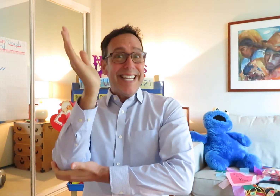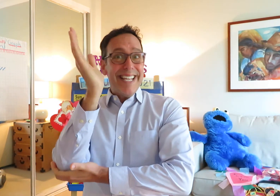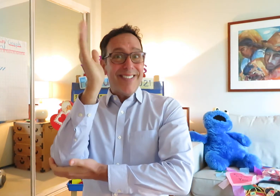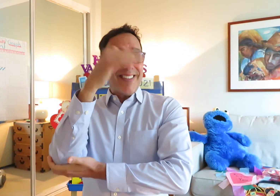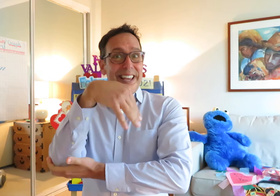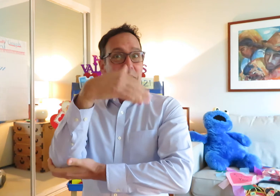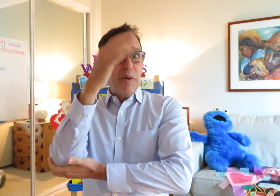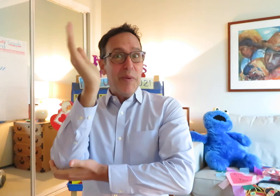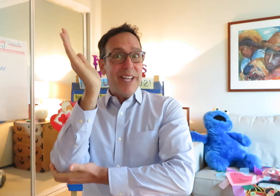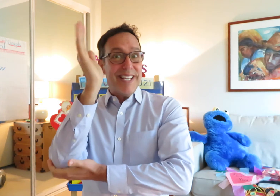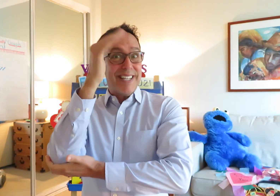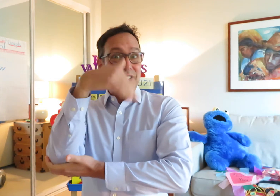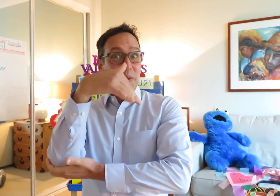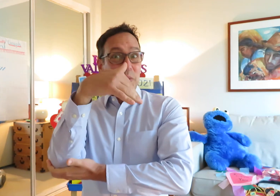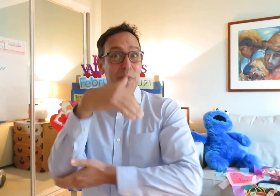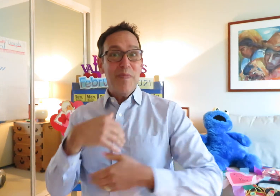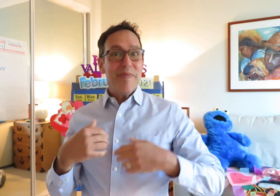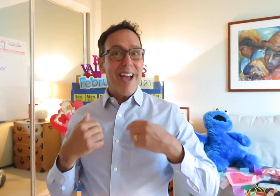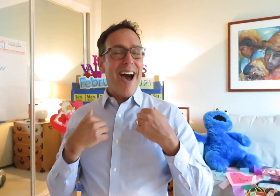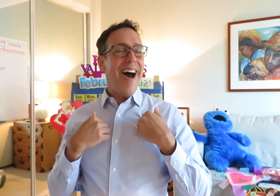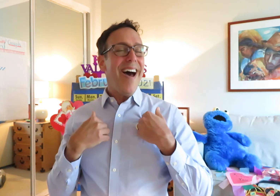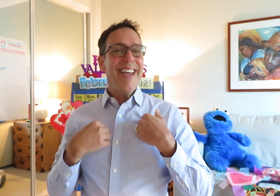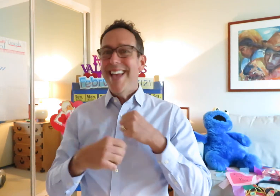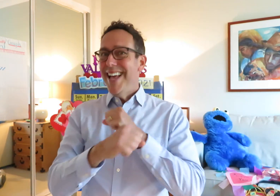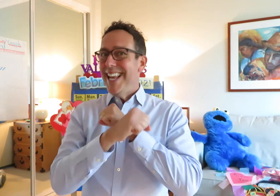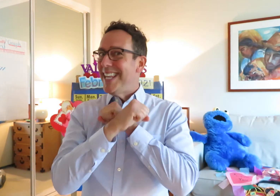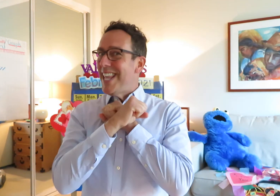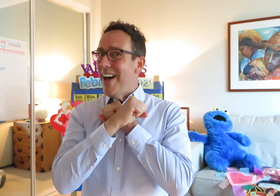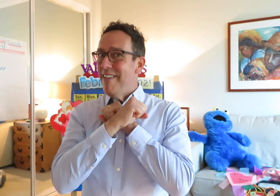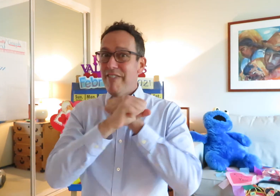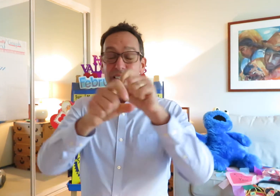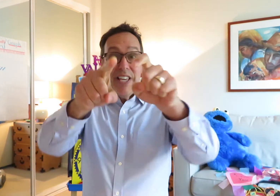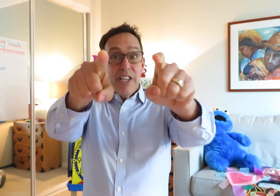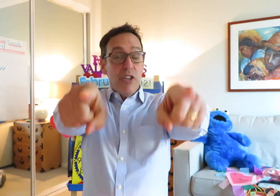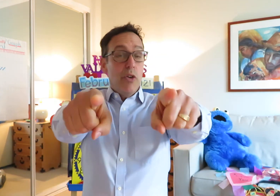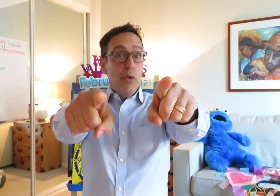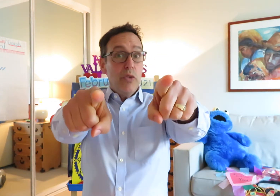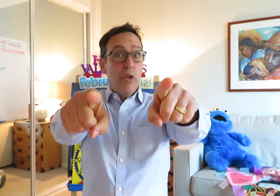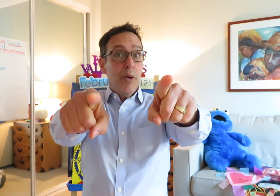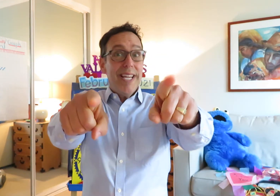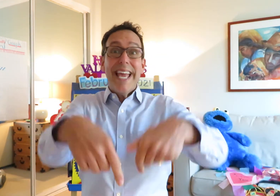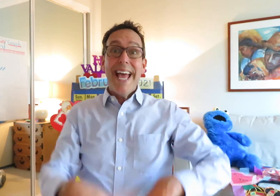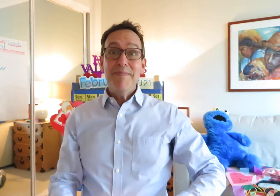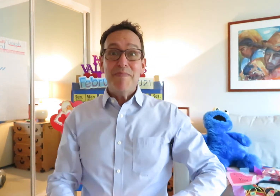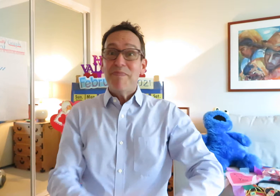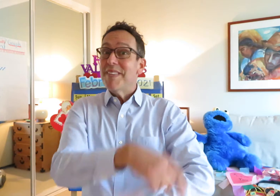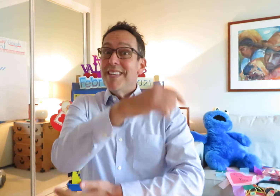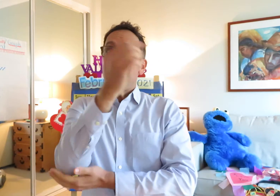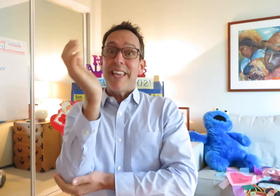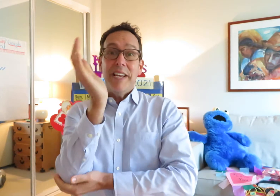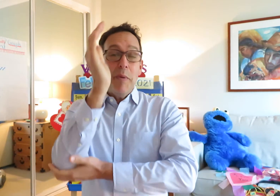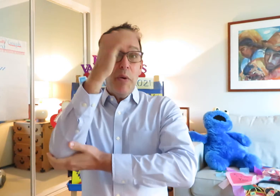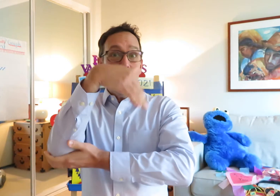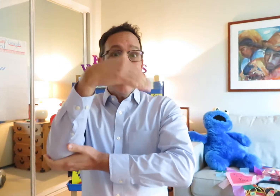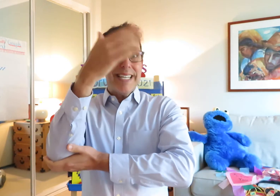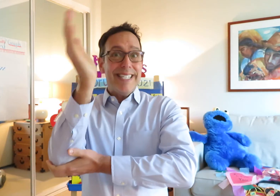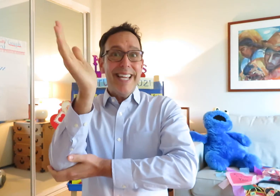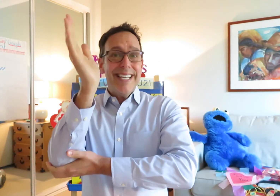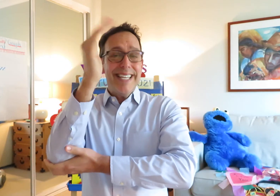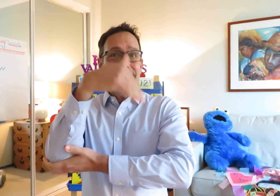-dink, Skinnamarink-a-do. I love you. Do it again. Skinnamarink-a-dink-a